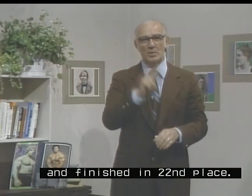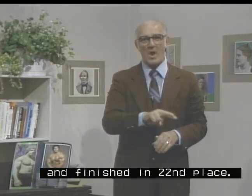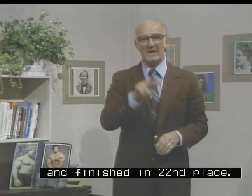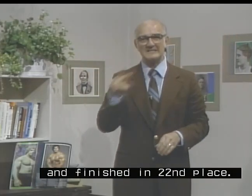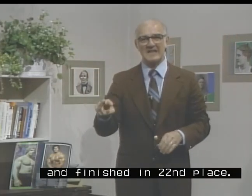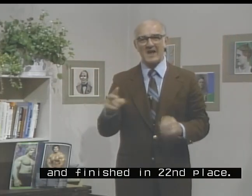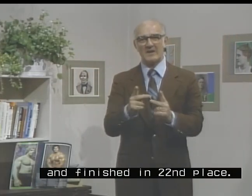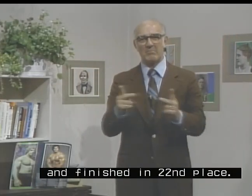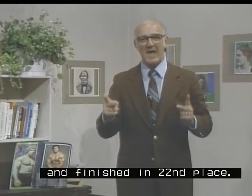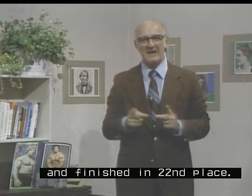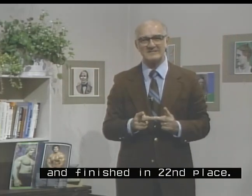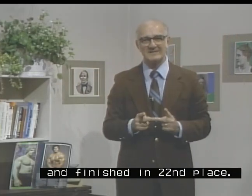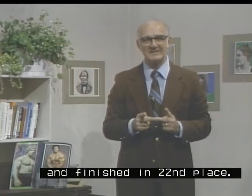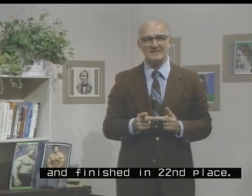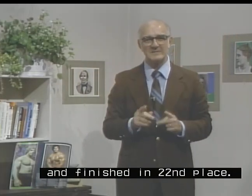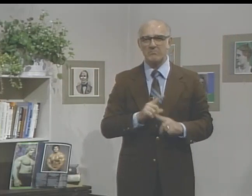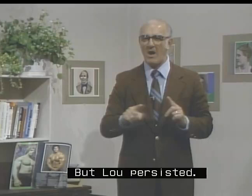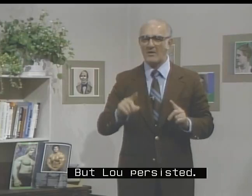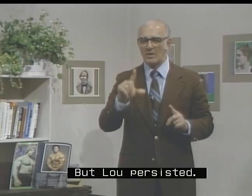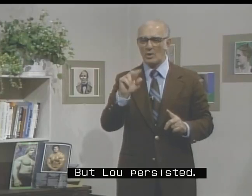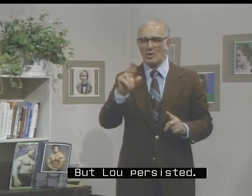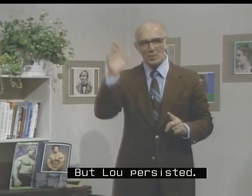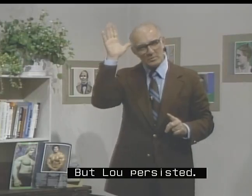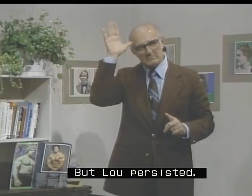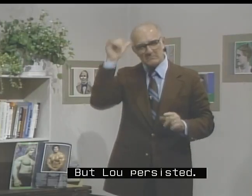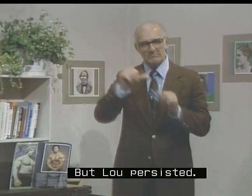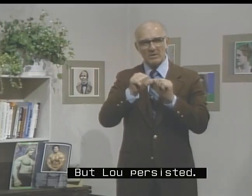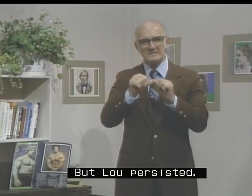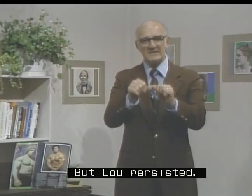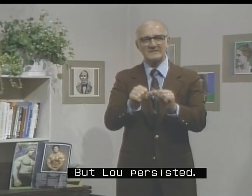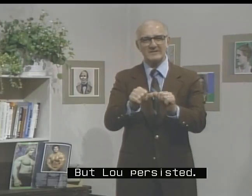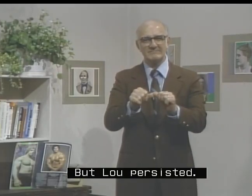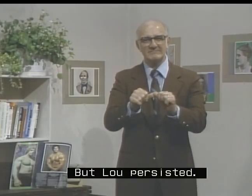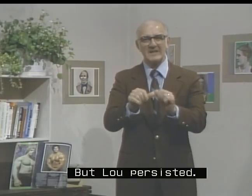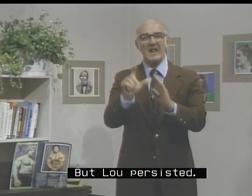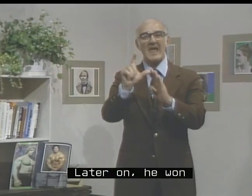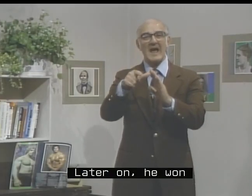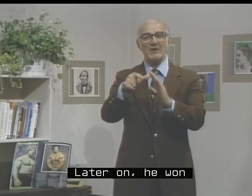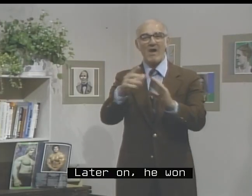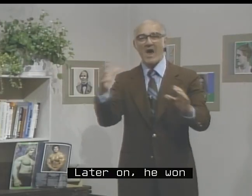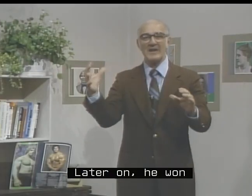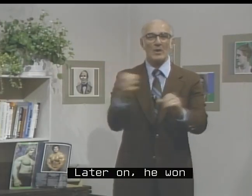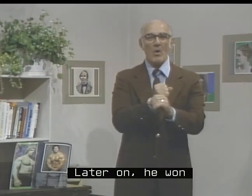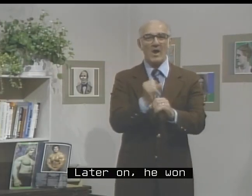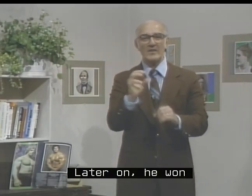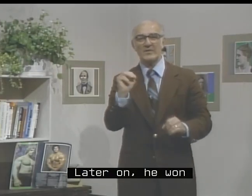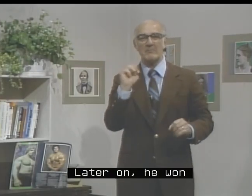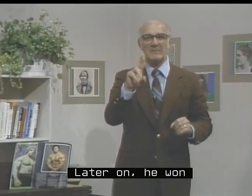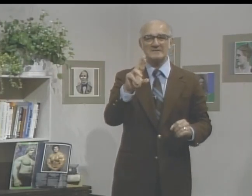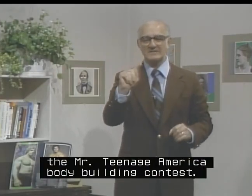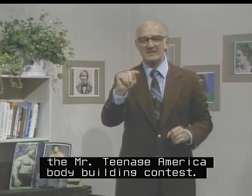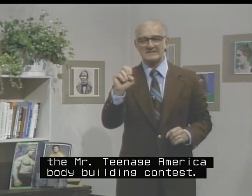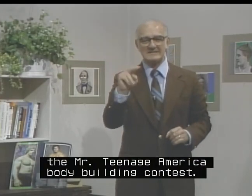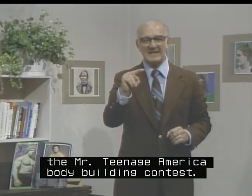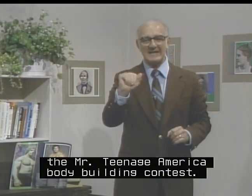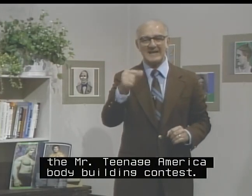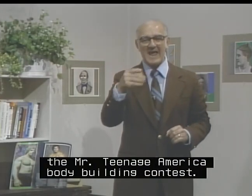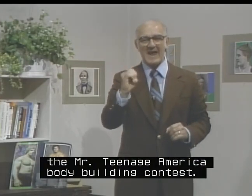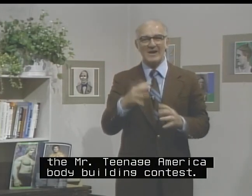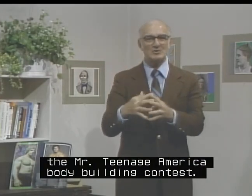22nd place. But Lou persisted. Later on, he won the Mr. Teenage